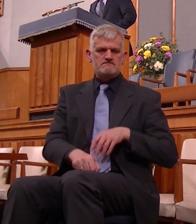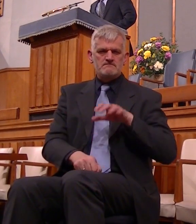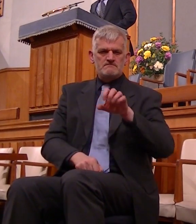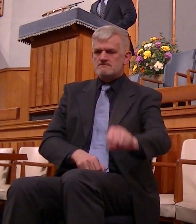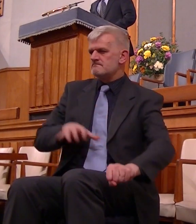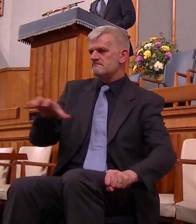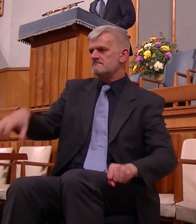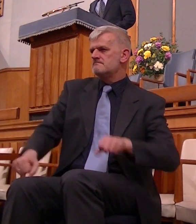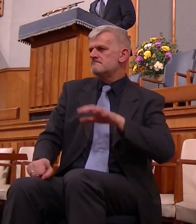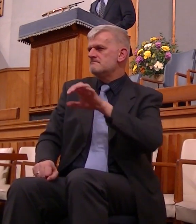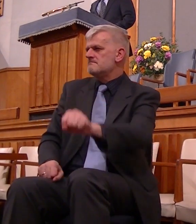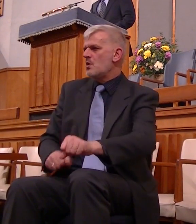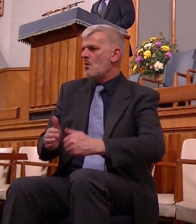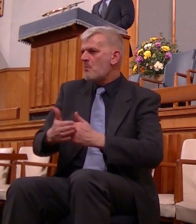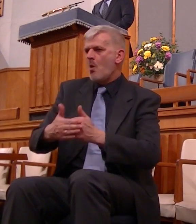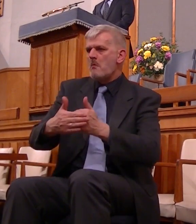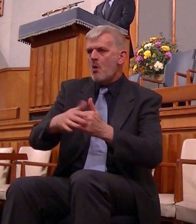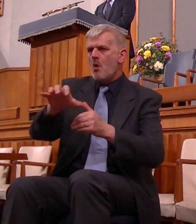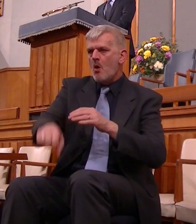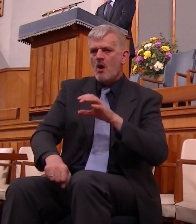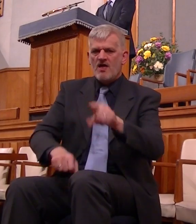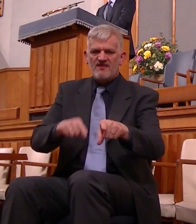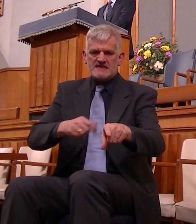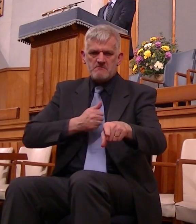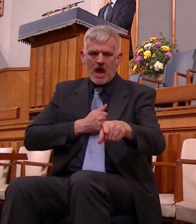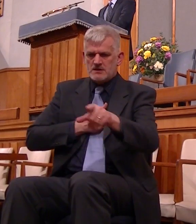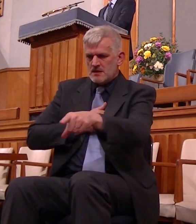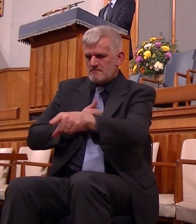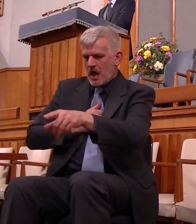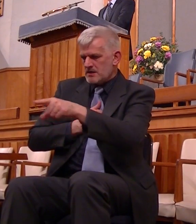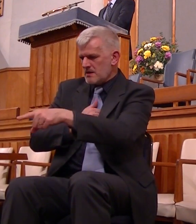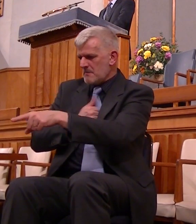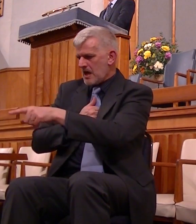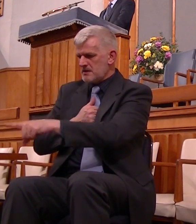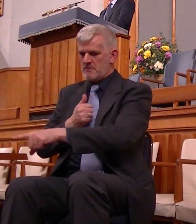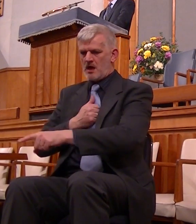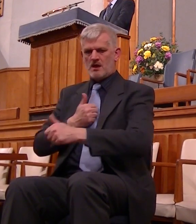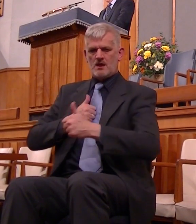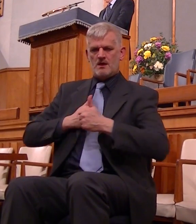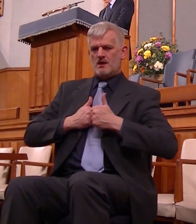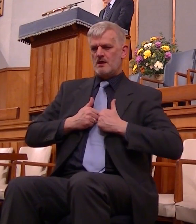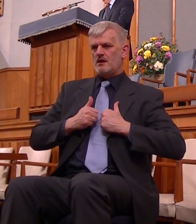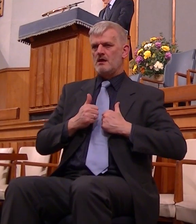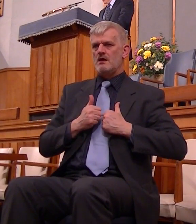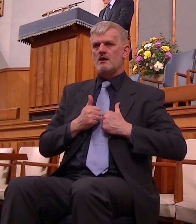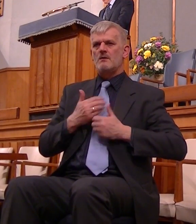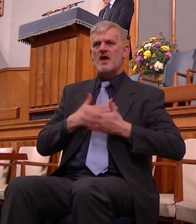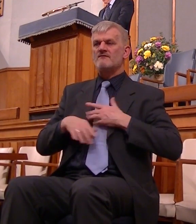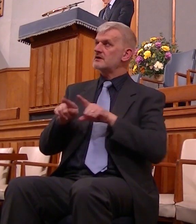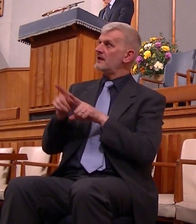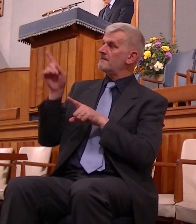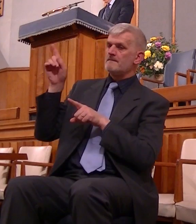things I'm possessive when I've got them so possessive we're behaving like God